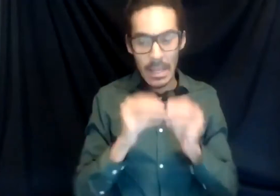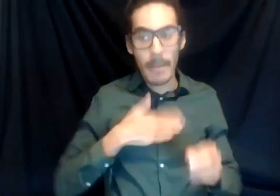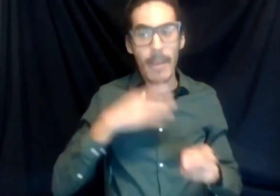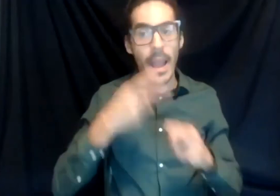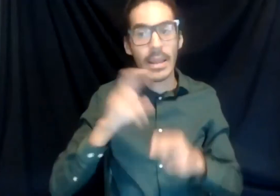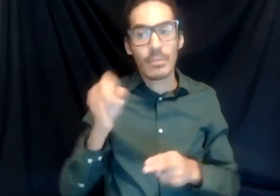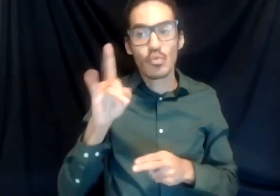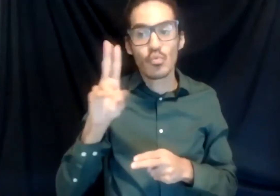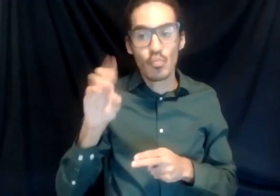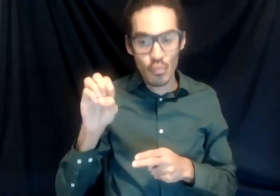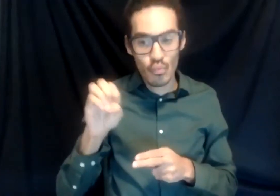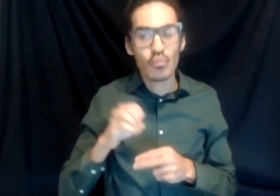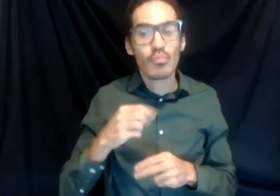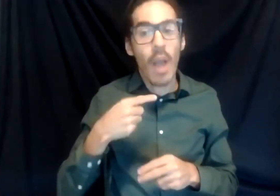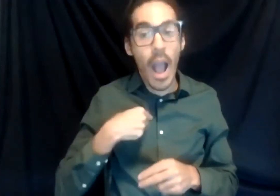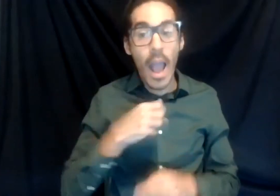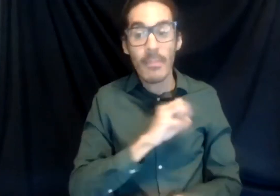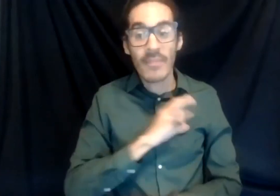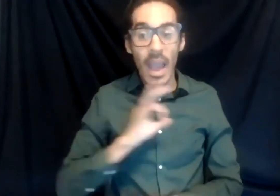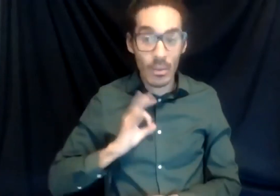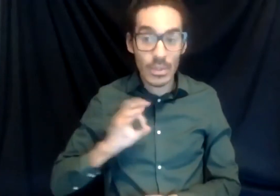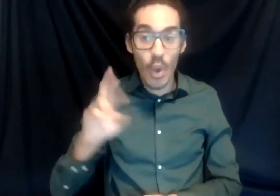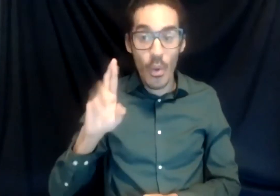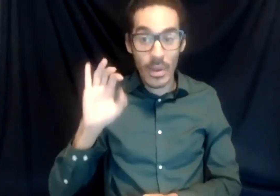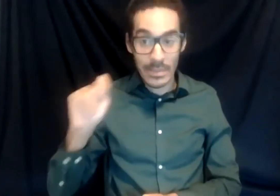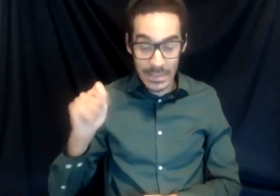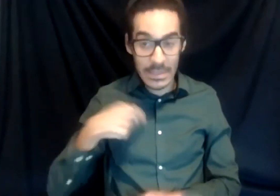I'm a faculty in RIT China, and I teach on global literature.